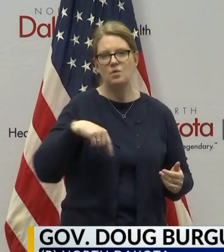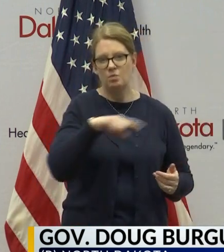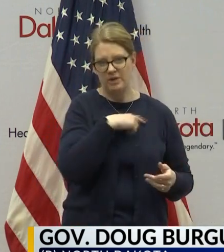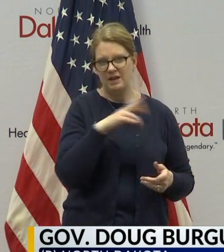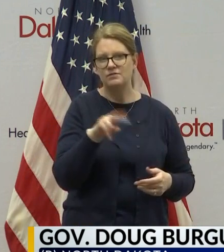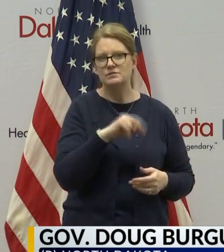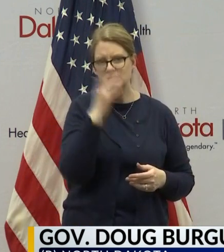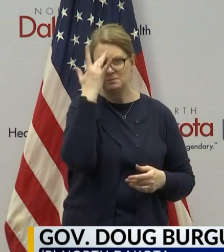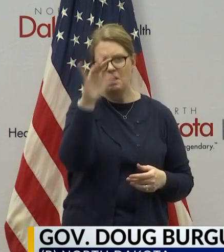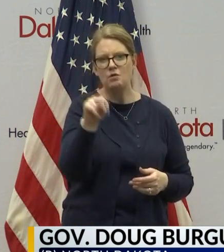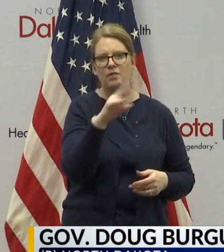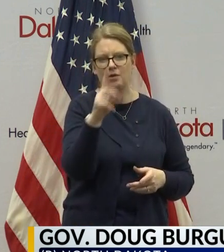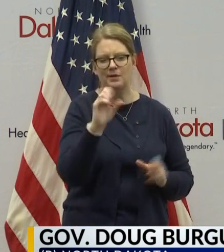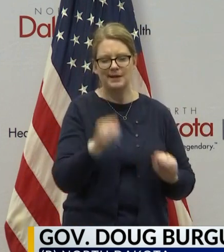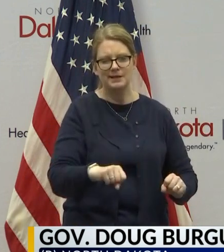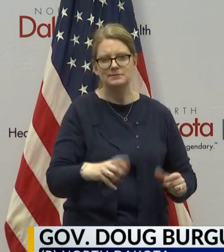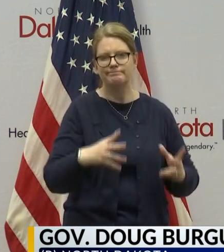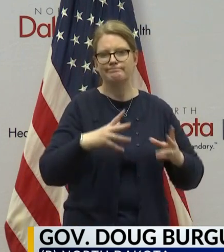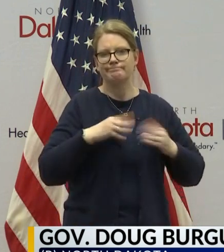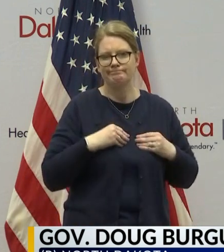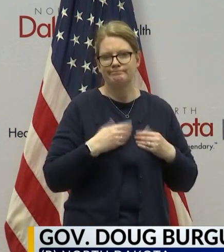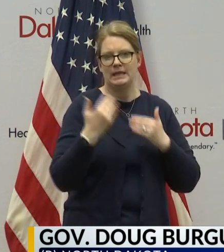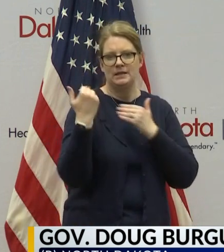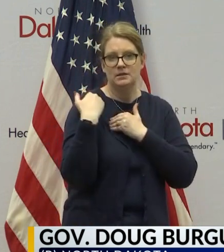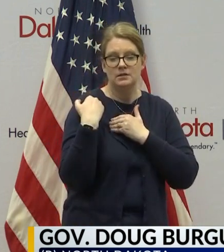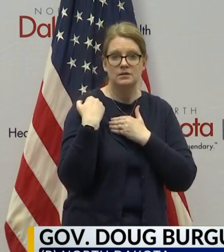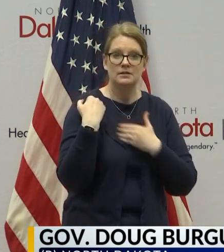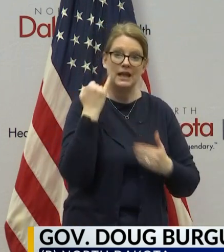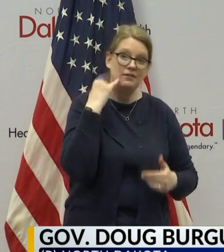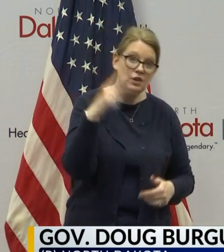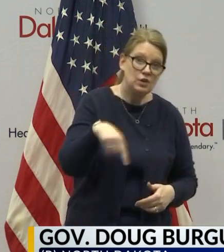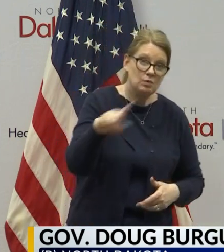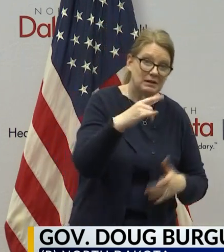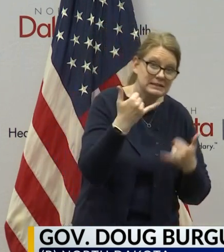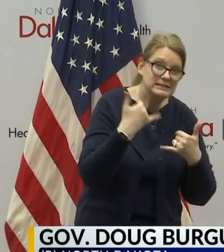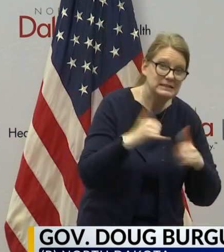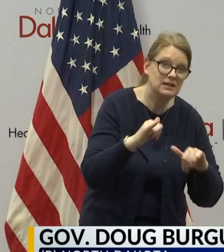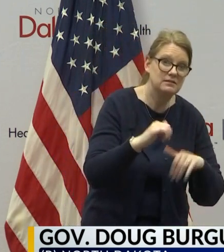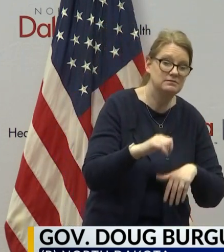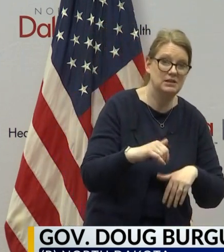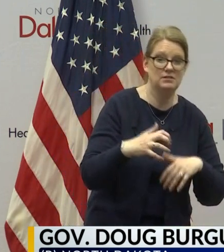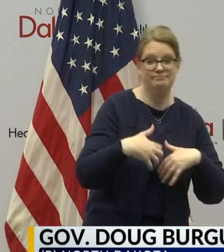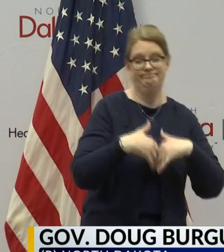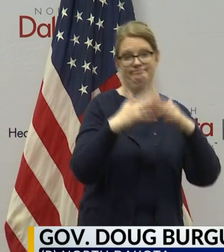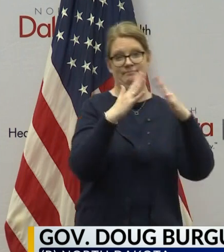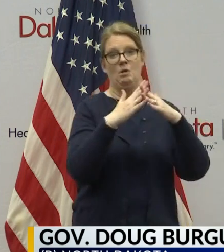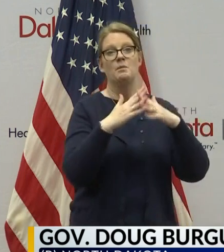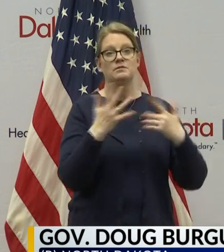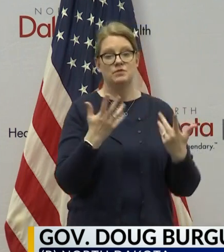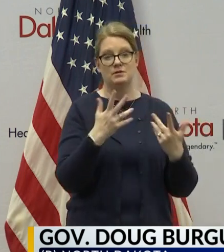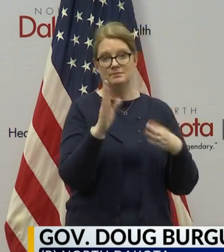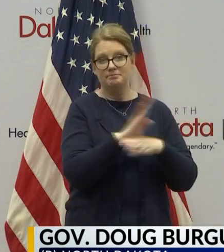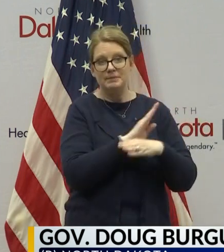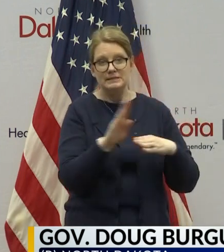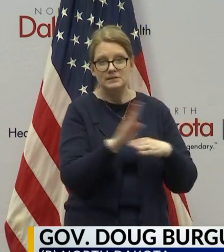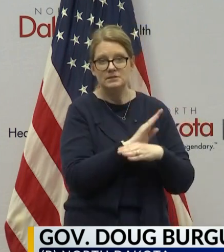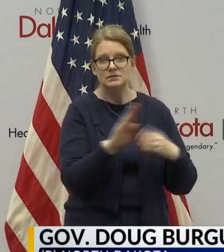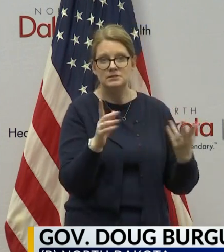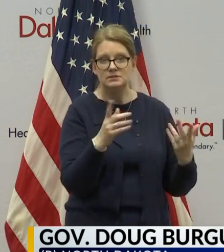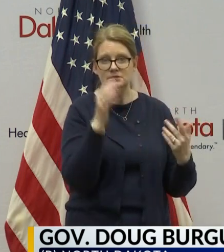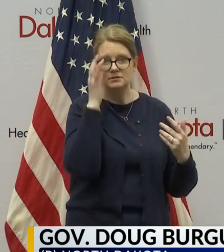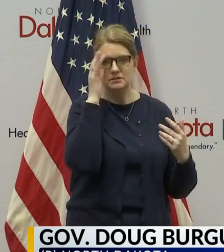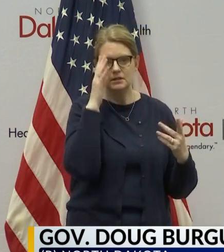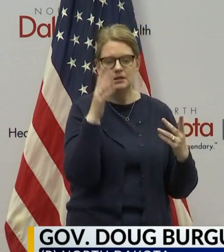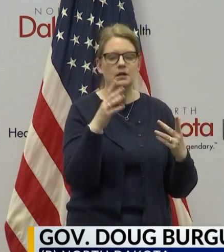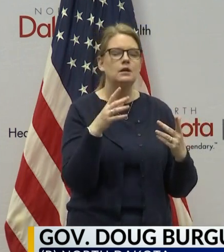Dakotans can go out and do. So if you're one of the lucky few that is still operating a business today and you're still open and it's deemed an essential business, please